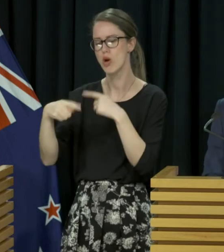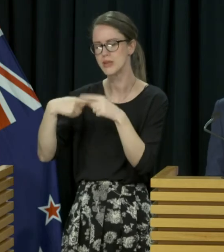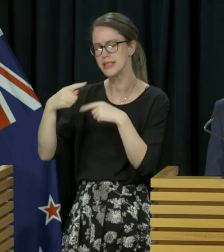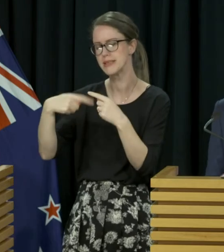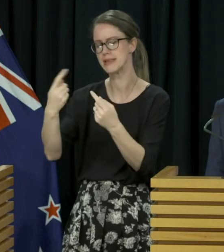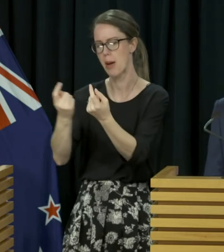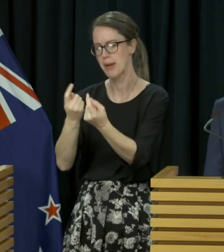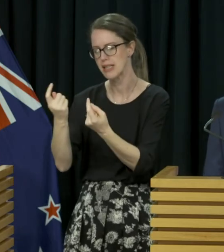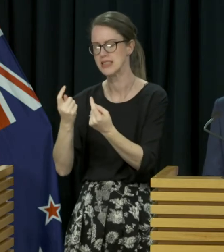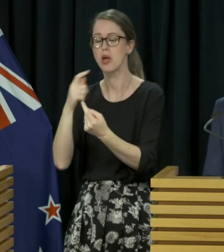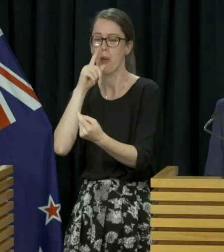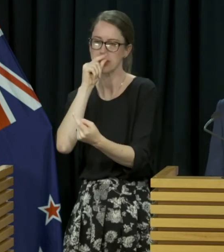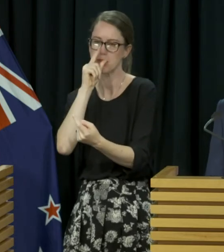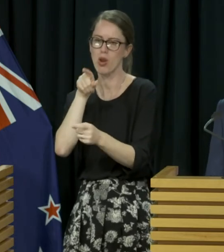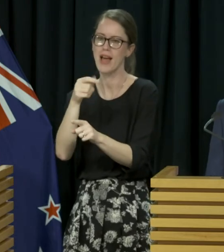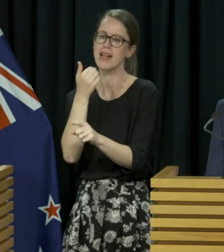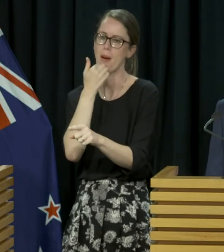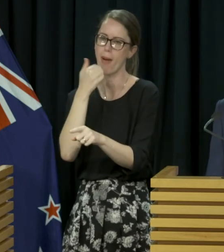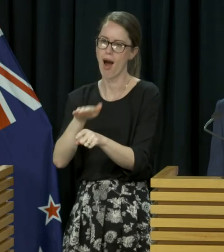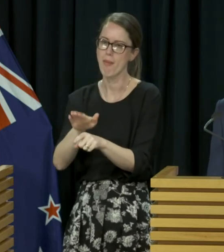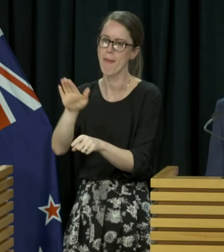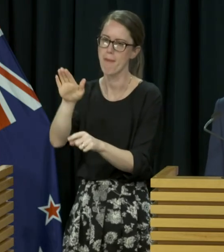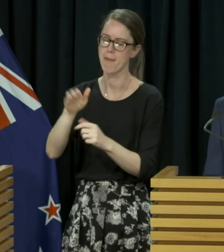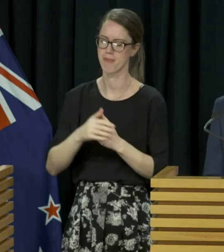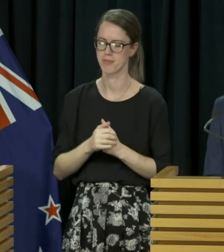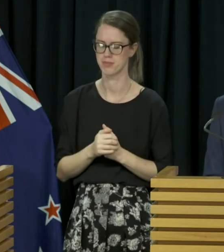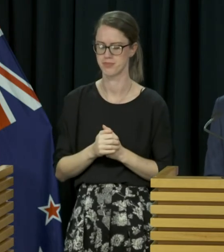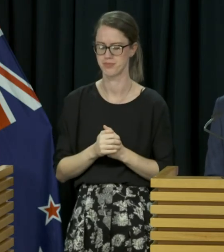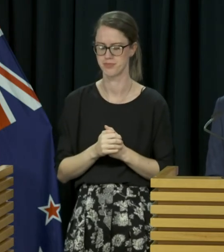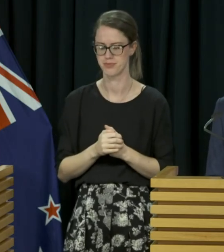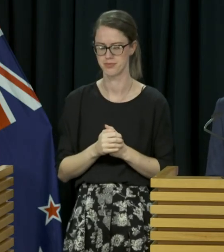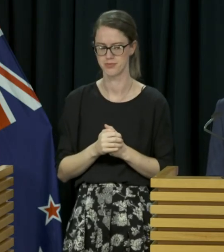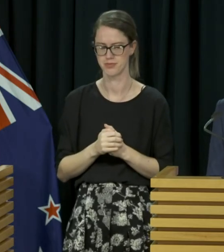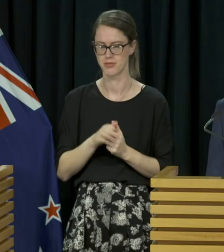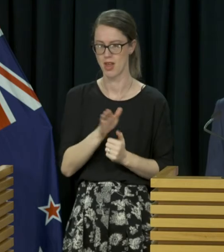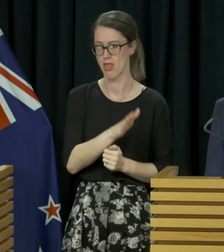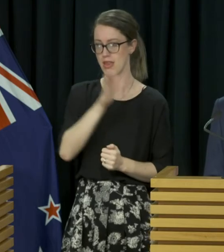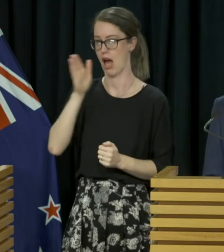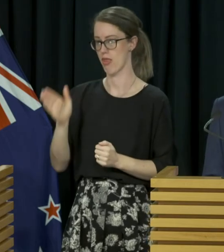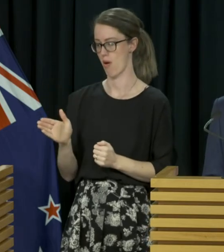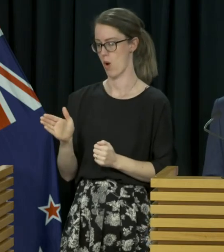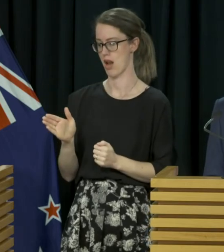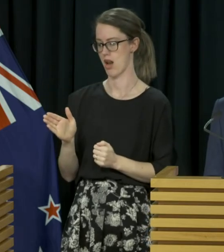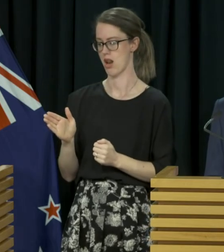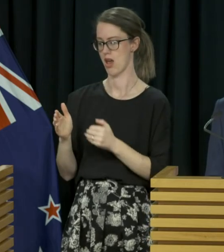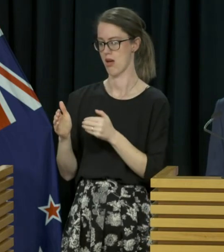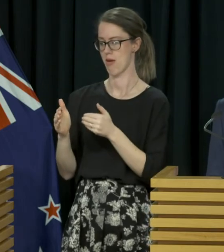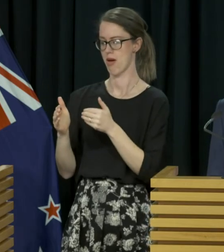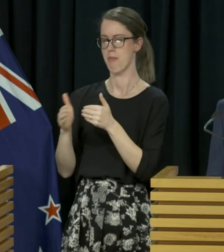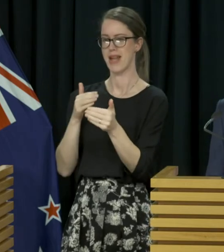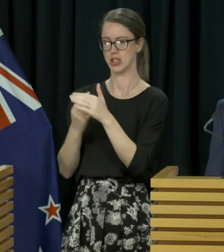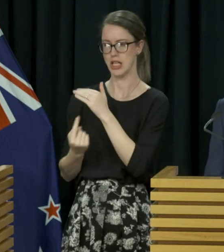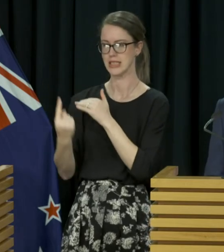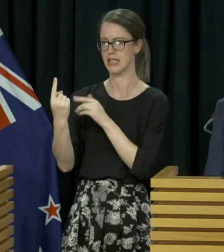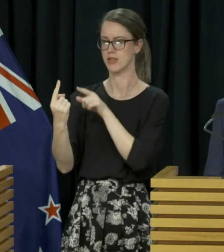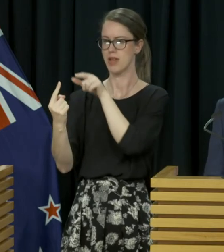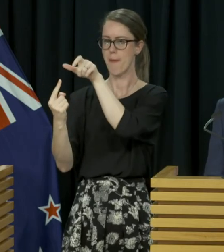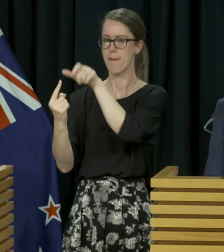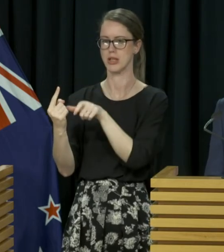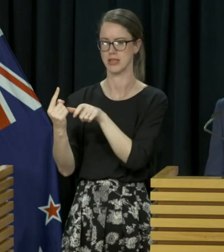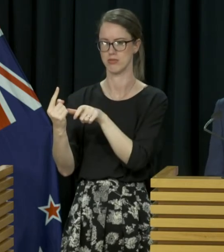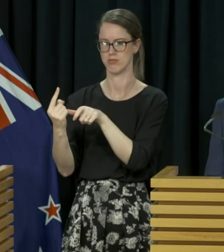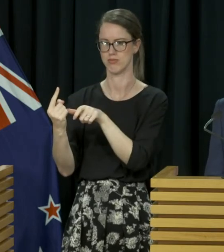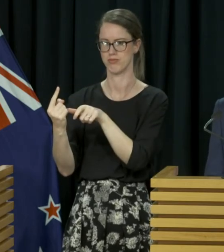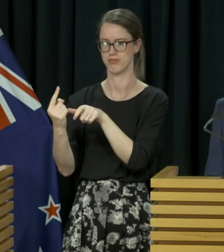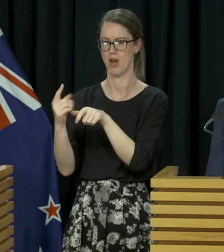from the day six testing today. The other case from managed isolation is a person whose travel